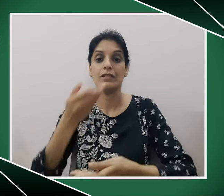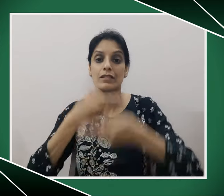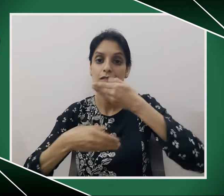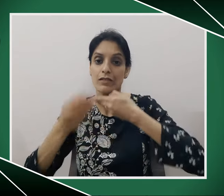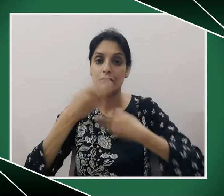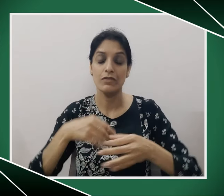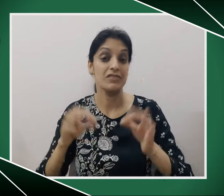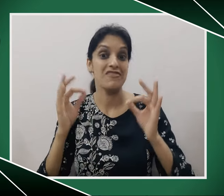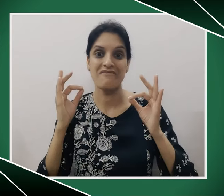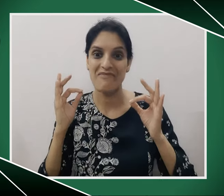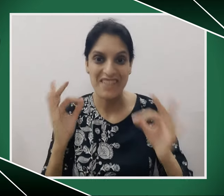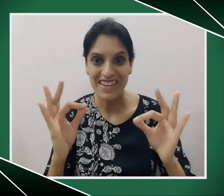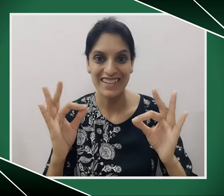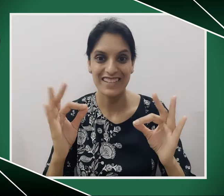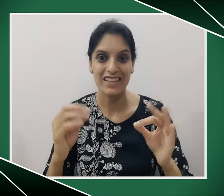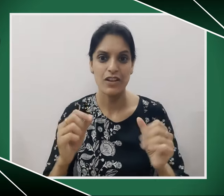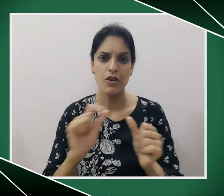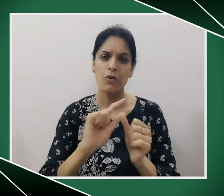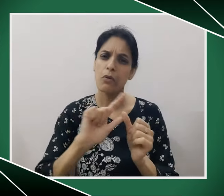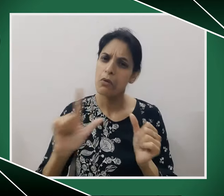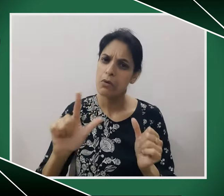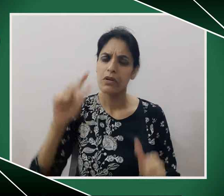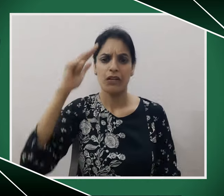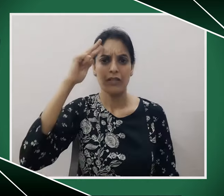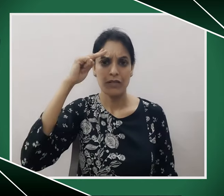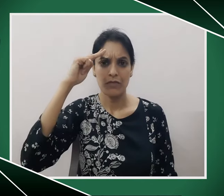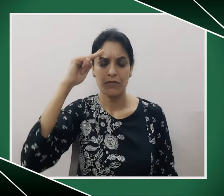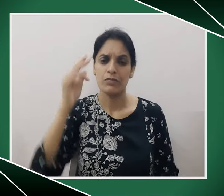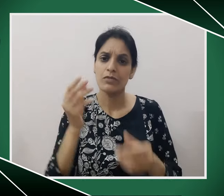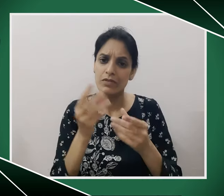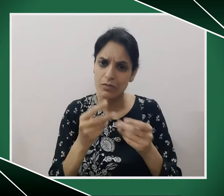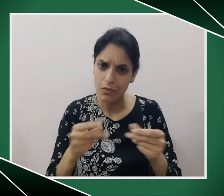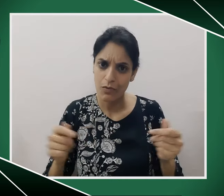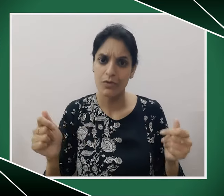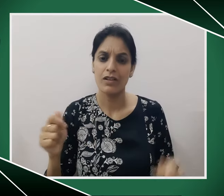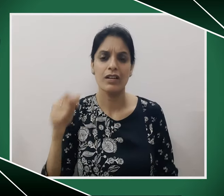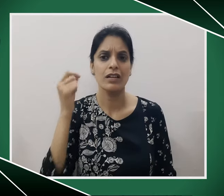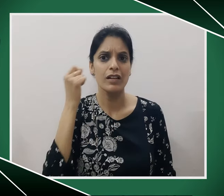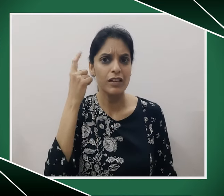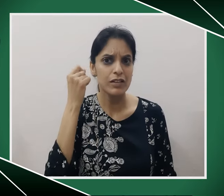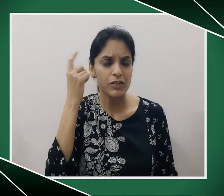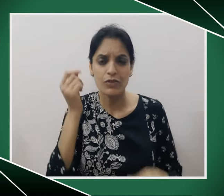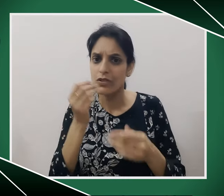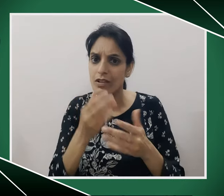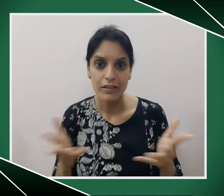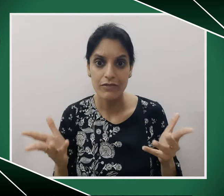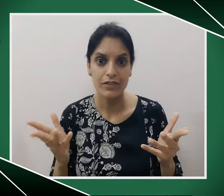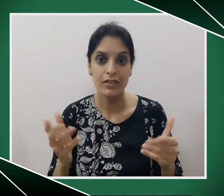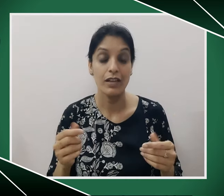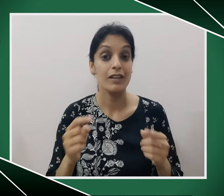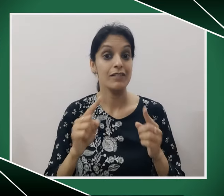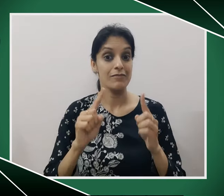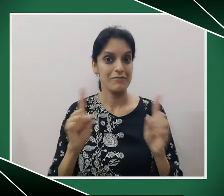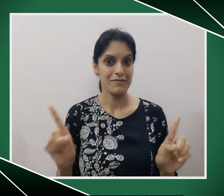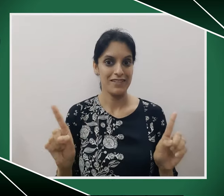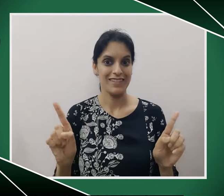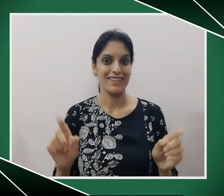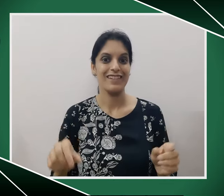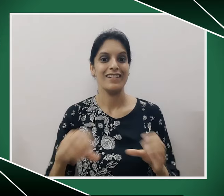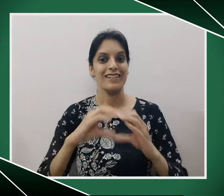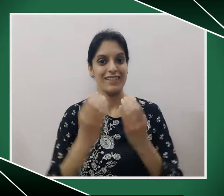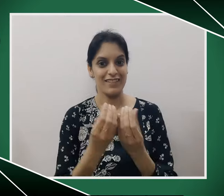the teacher teaches us very well. All our doubts are solved and I understand everything.